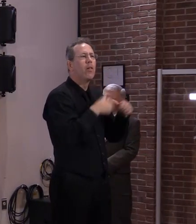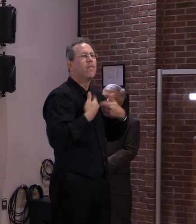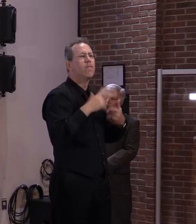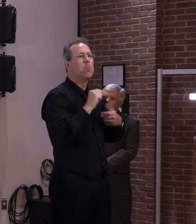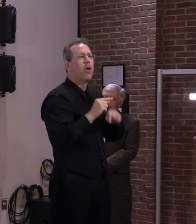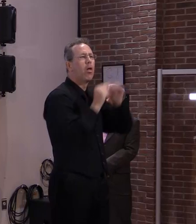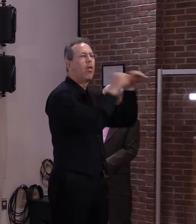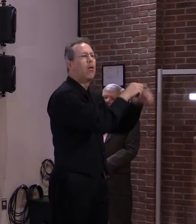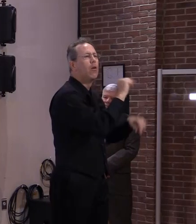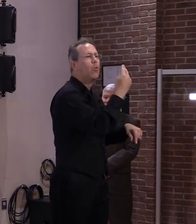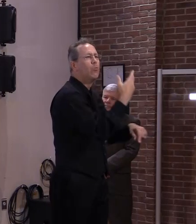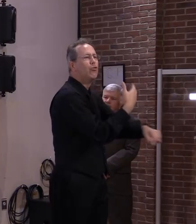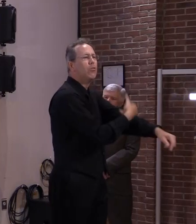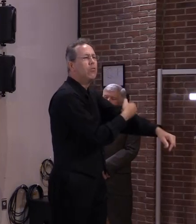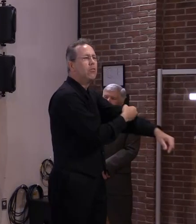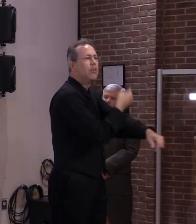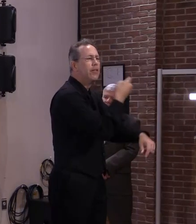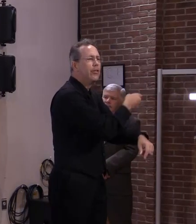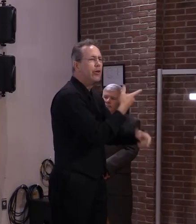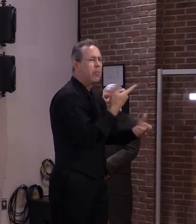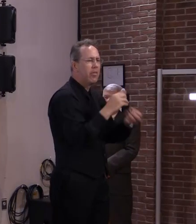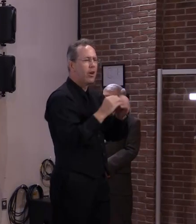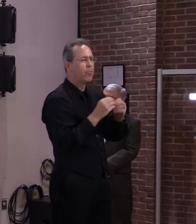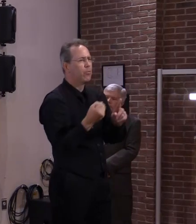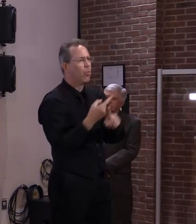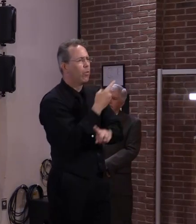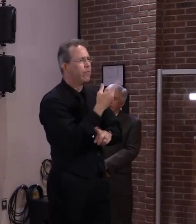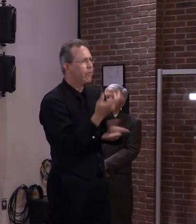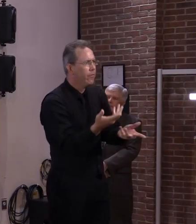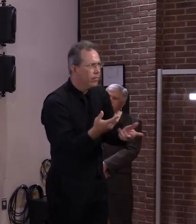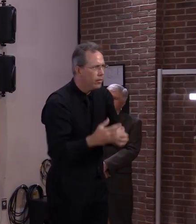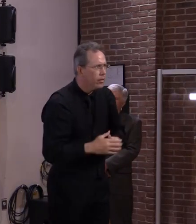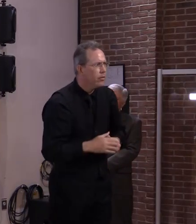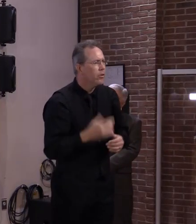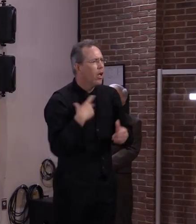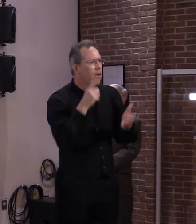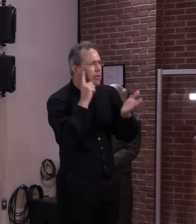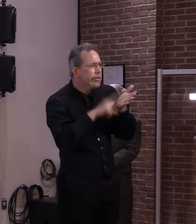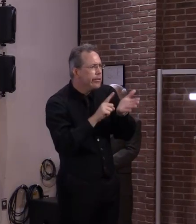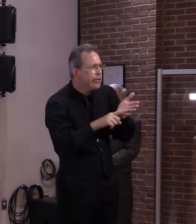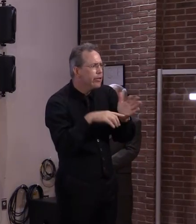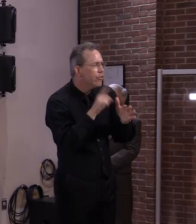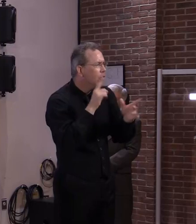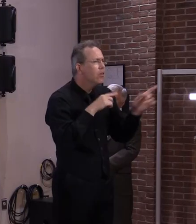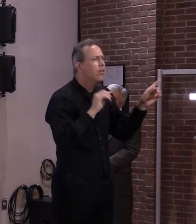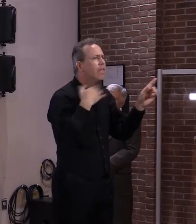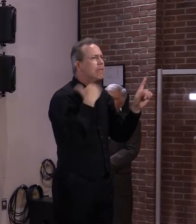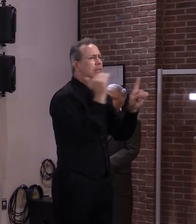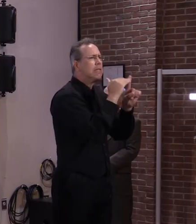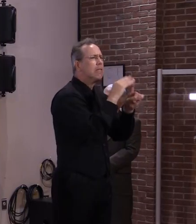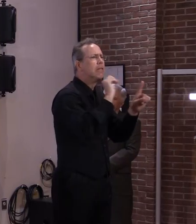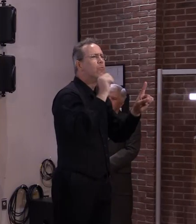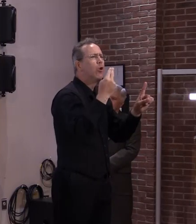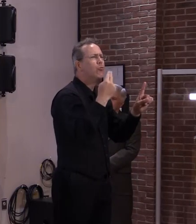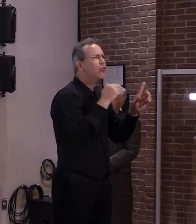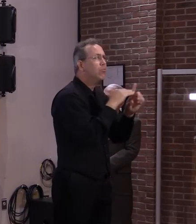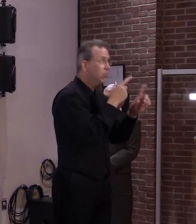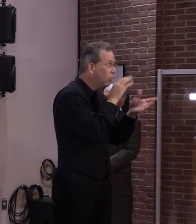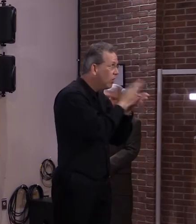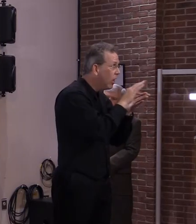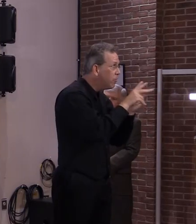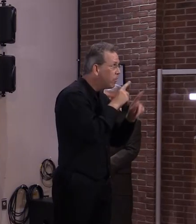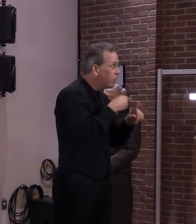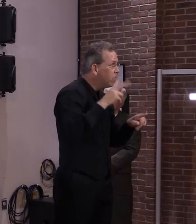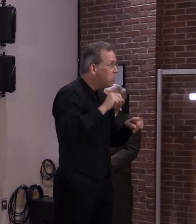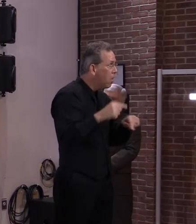tell you that for sure now but we have a team working on trying to figure out if there's more data to reconcile which